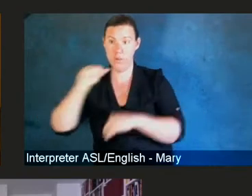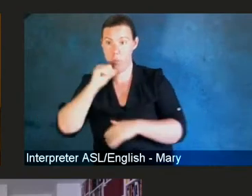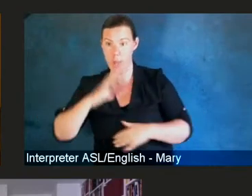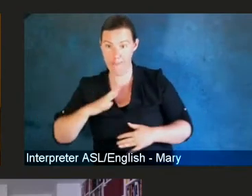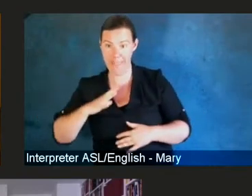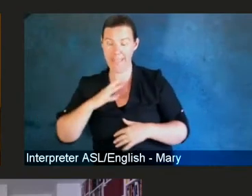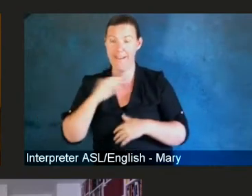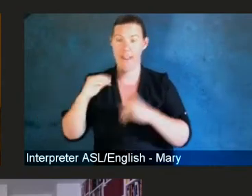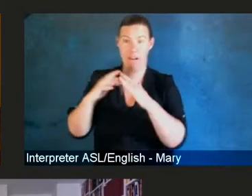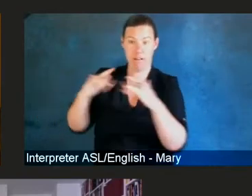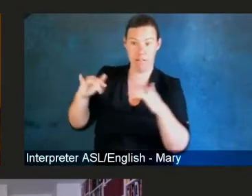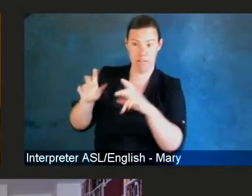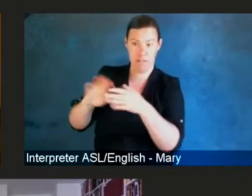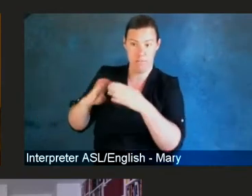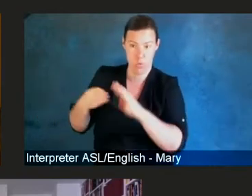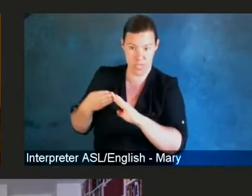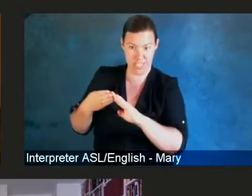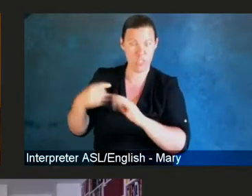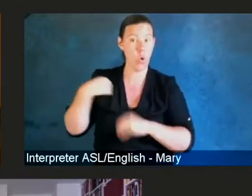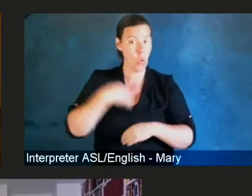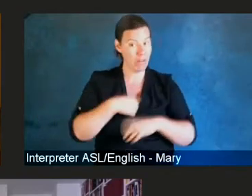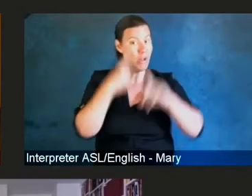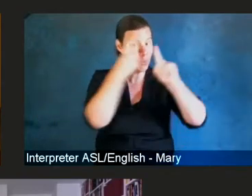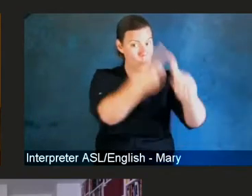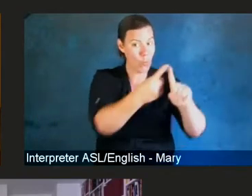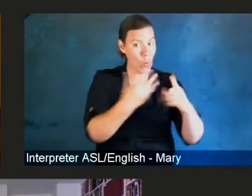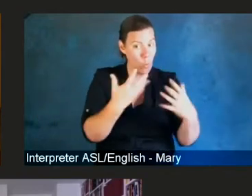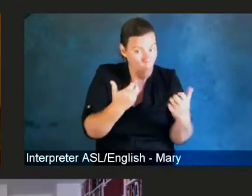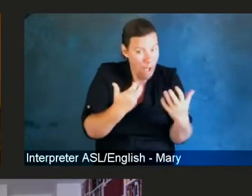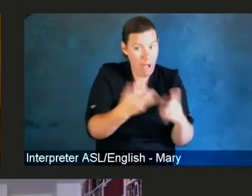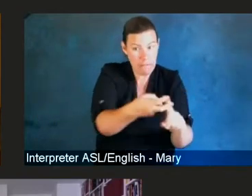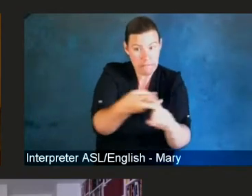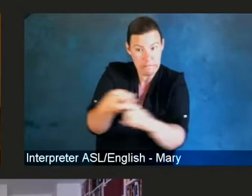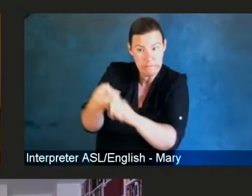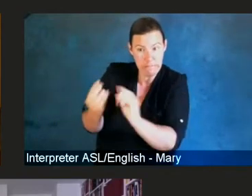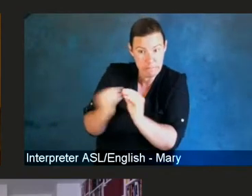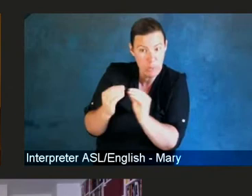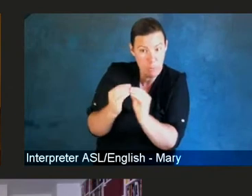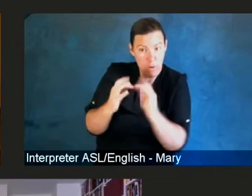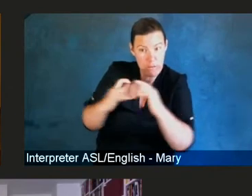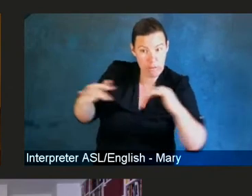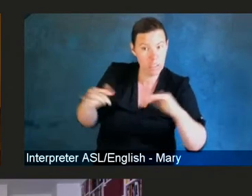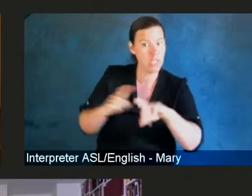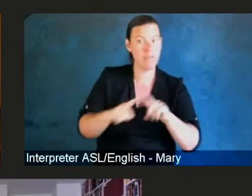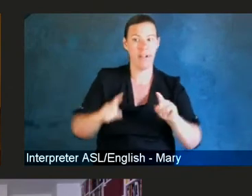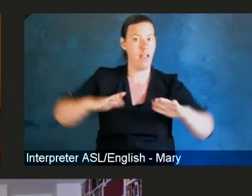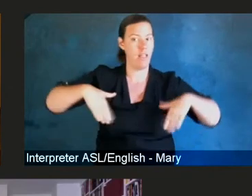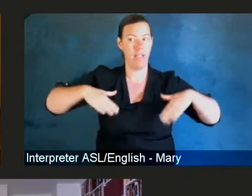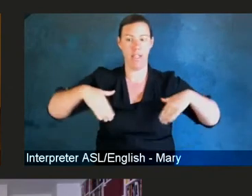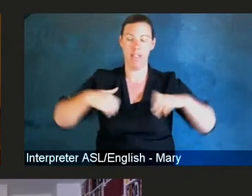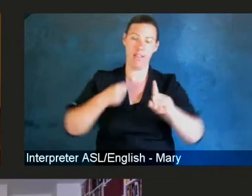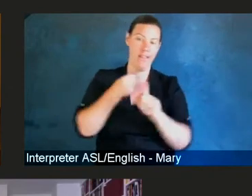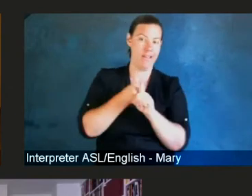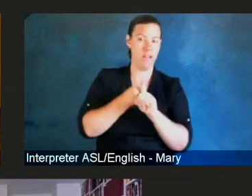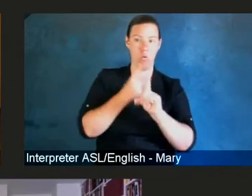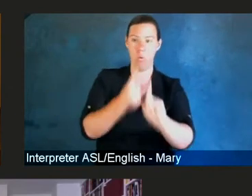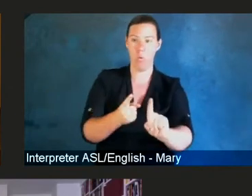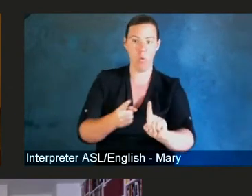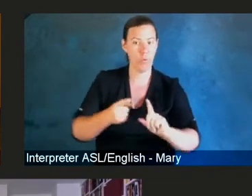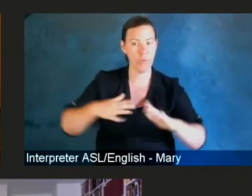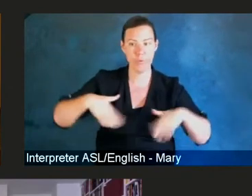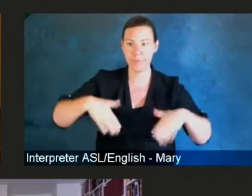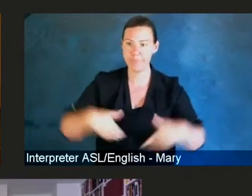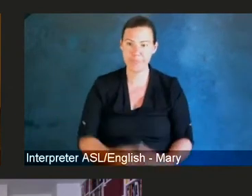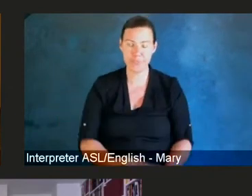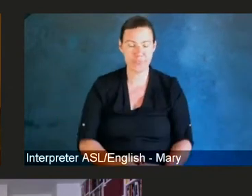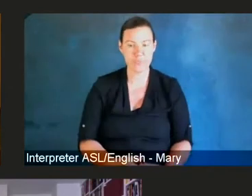Dr. Counts, thank you for everything you've done in your career to get us to where we are today. And thank you for being such an important part of the fact that